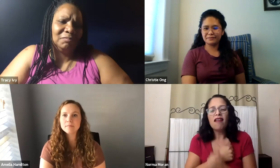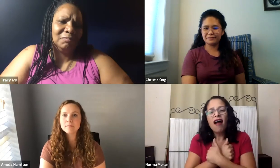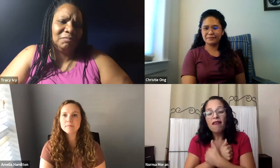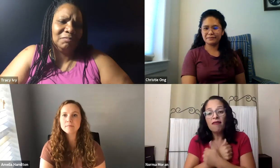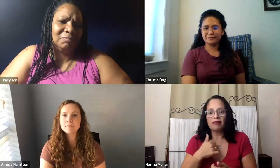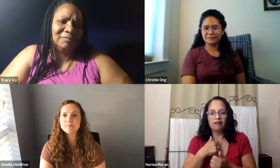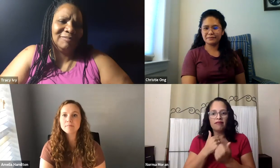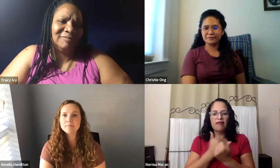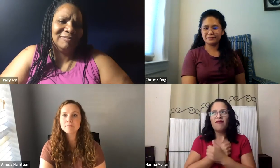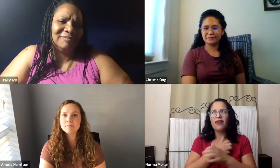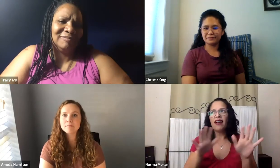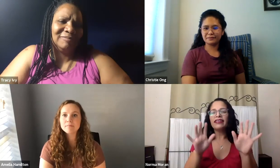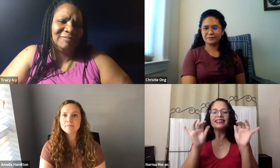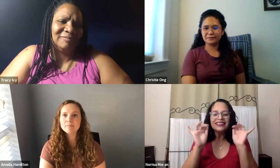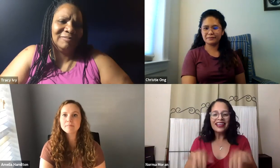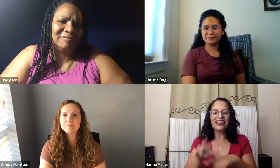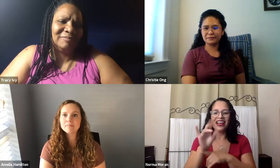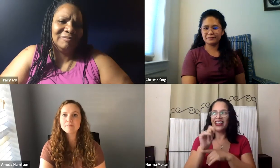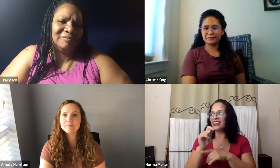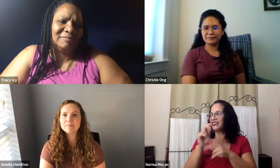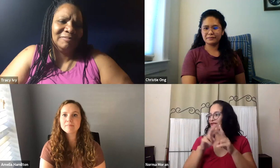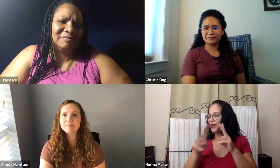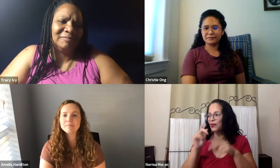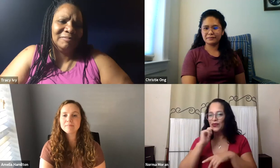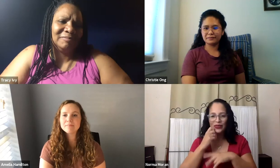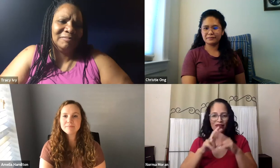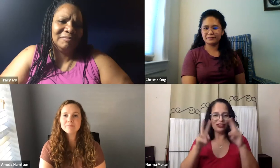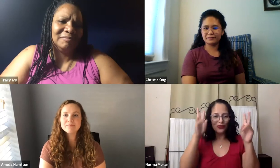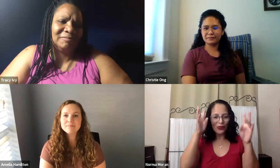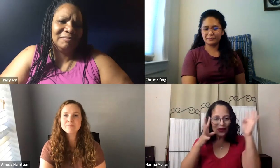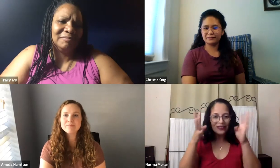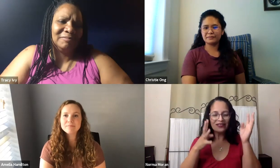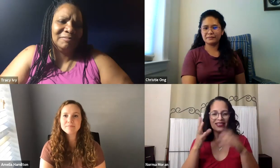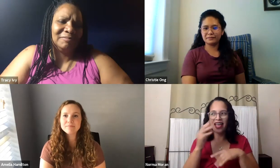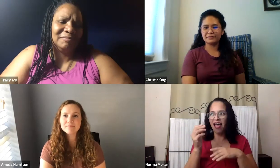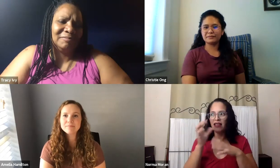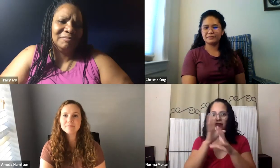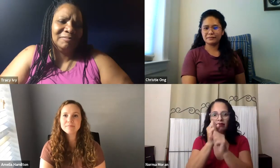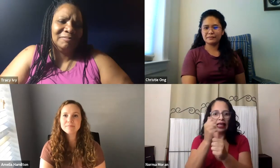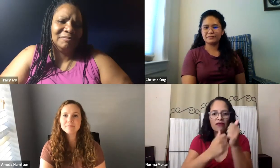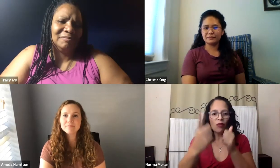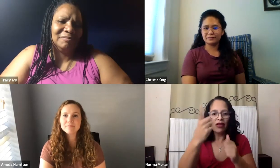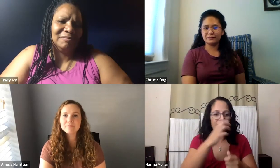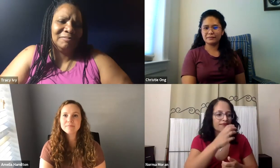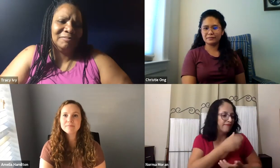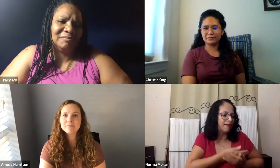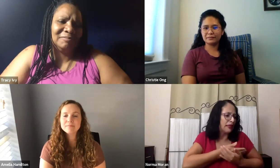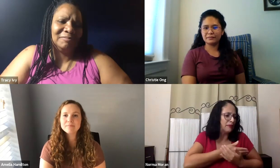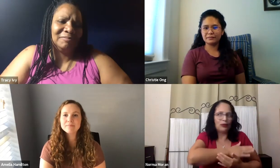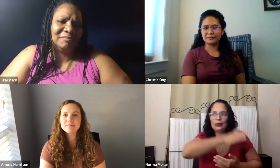seven. So we went and, oh my God, we loved it. It was so cool to see all the creativity happening on